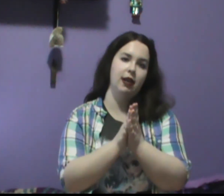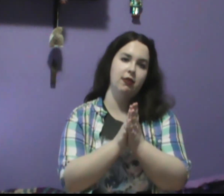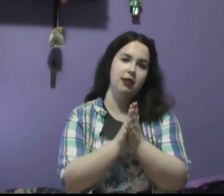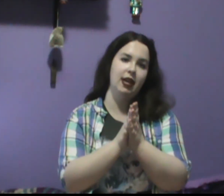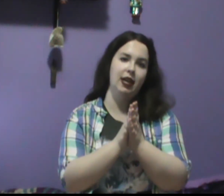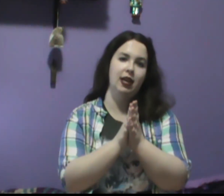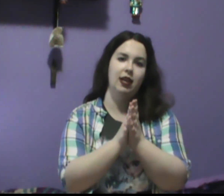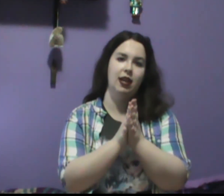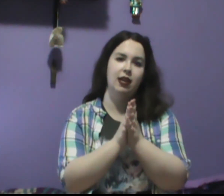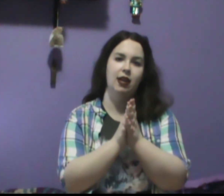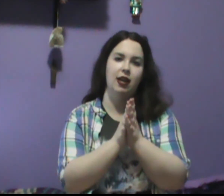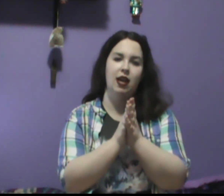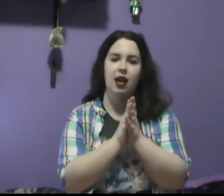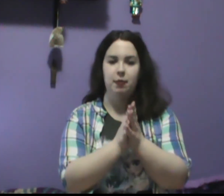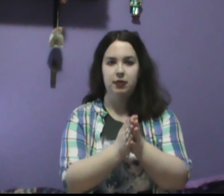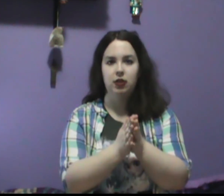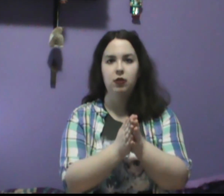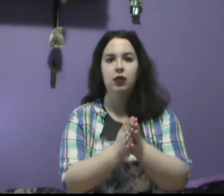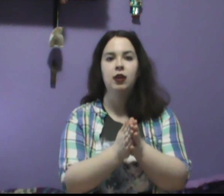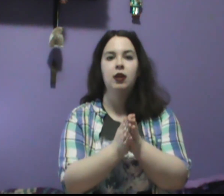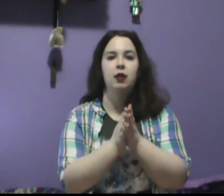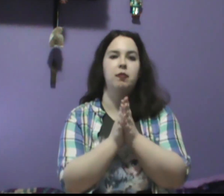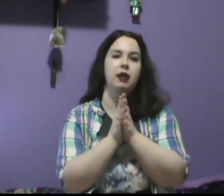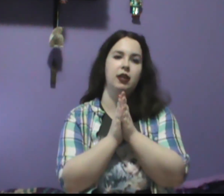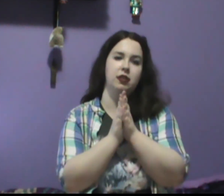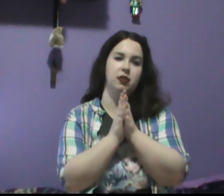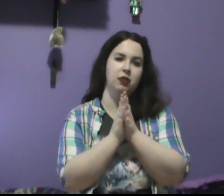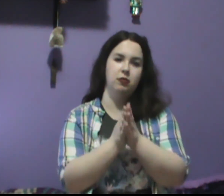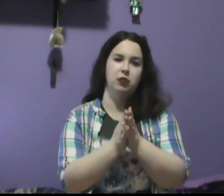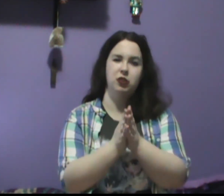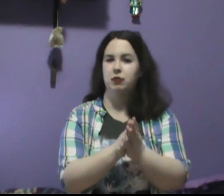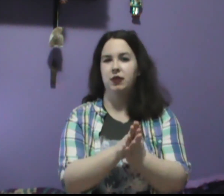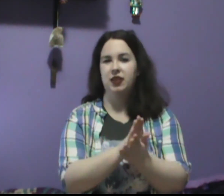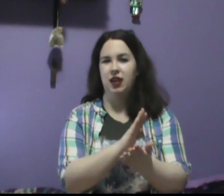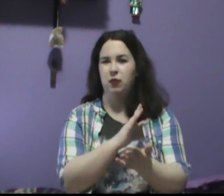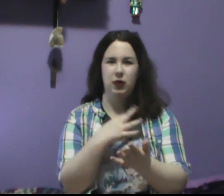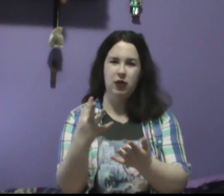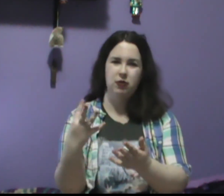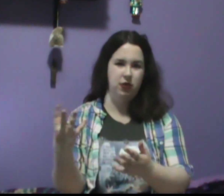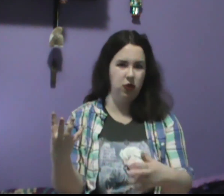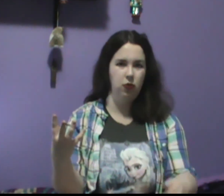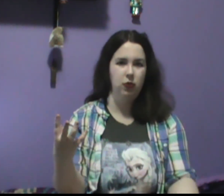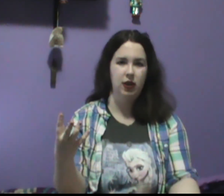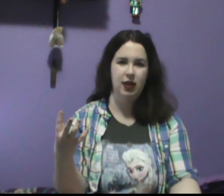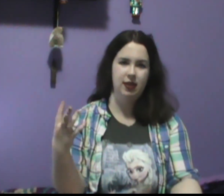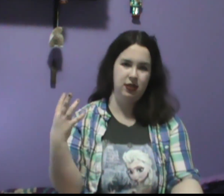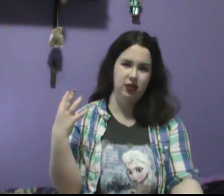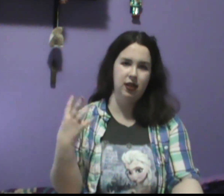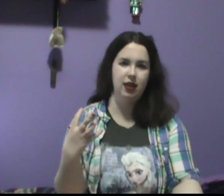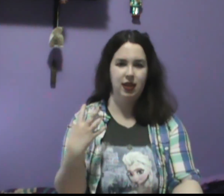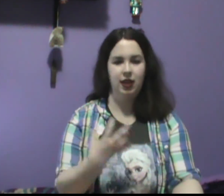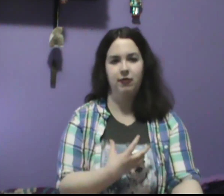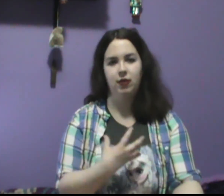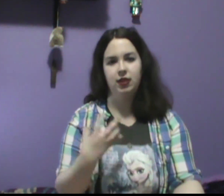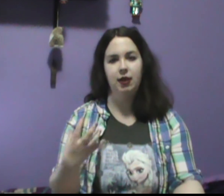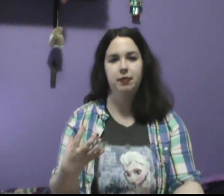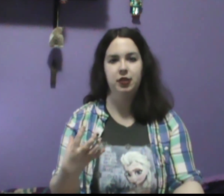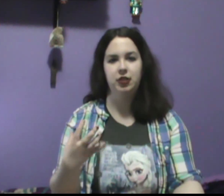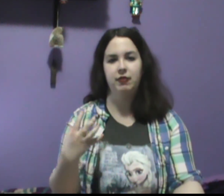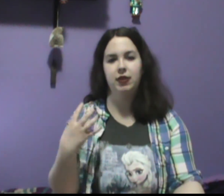entertaining episode but it still was just really kind of weird too and I just didn't care for it that much and I felt